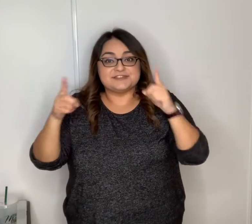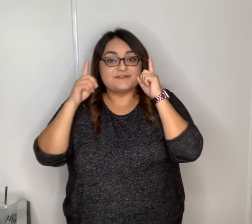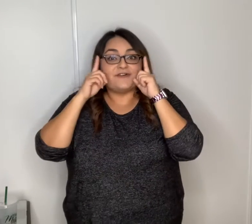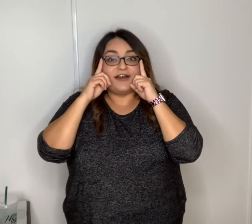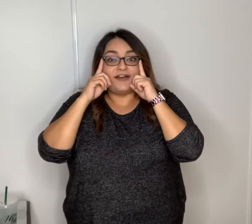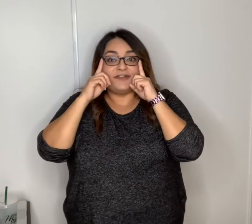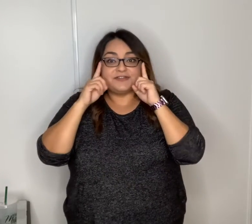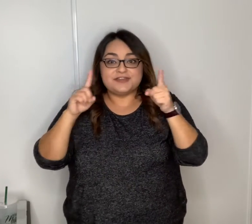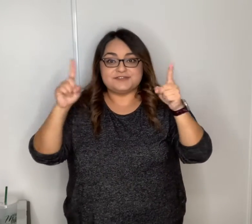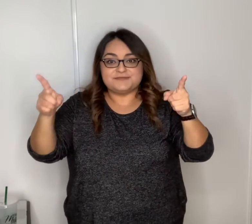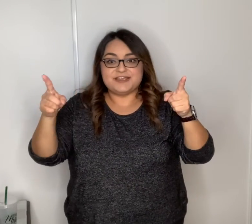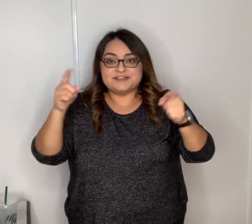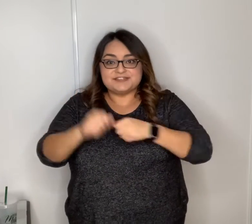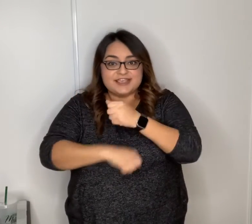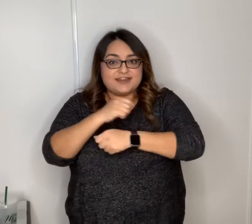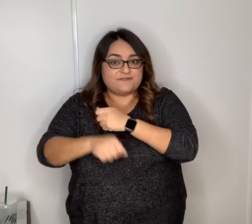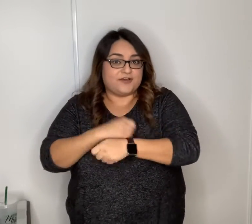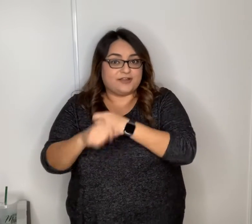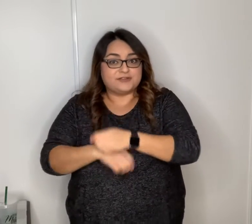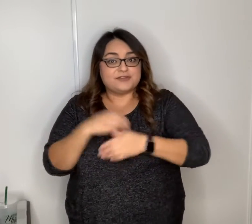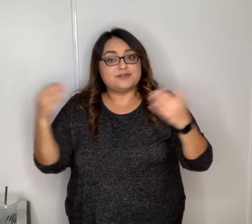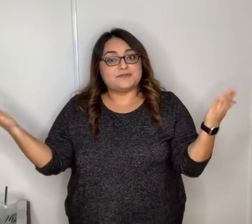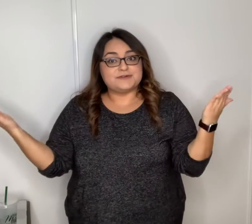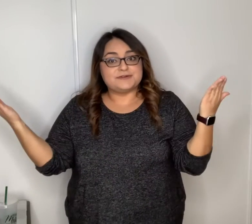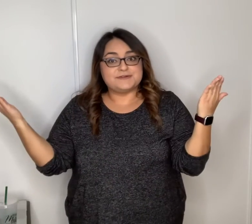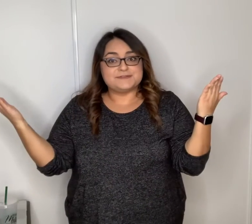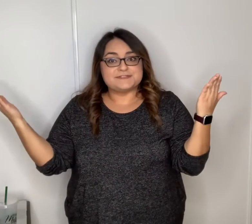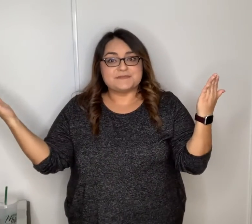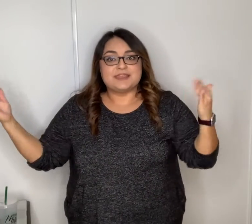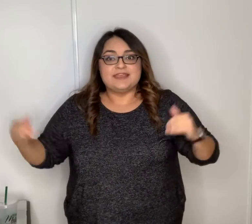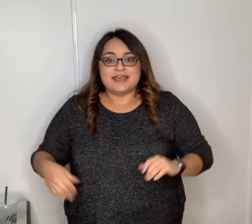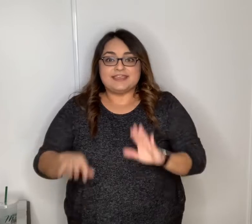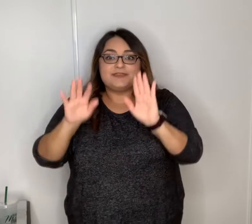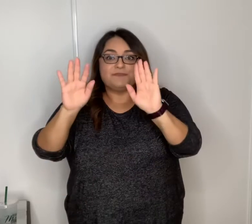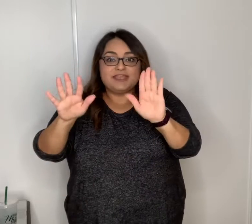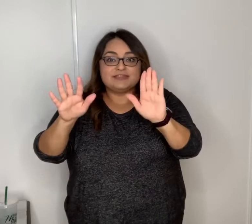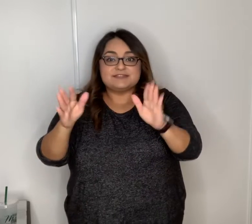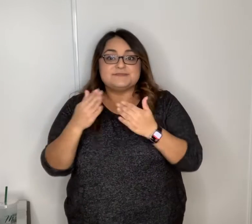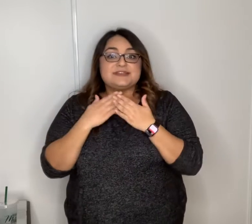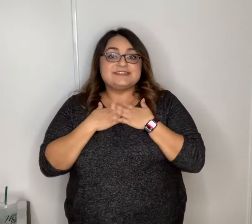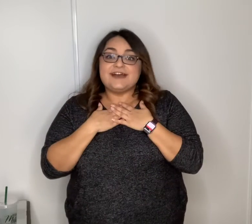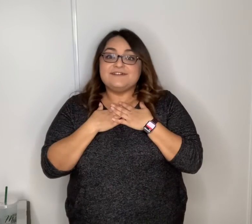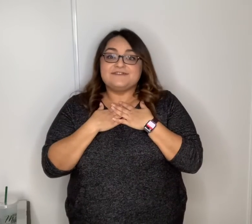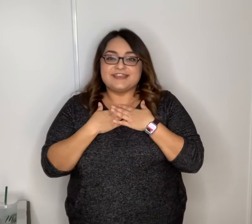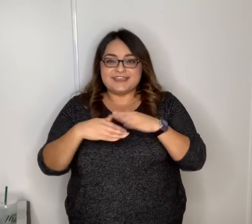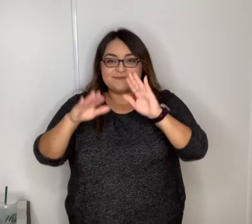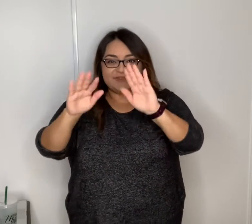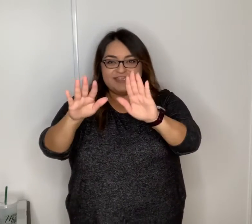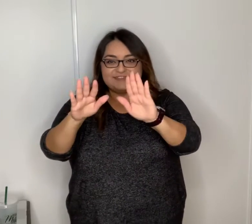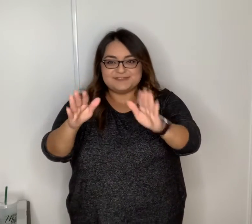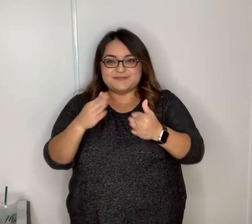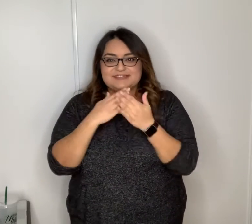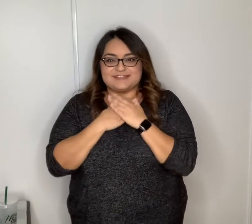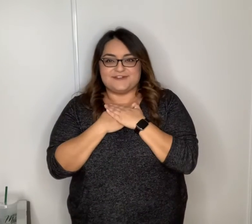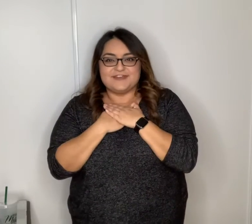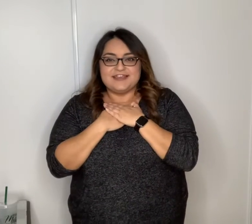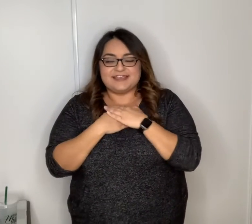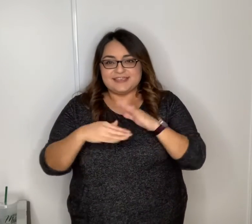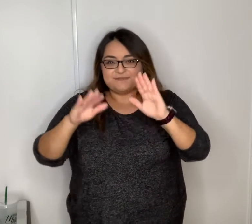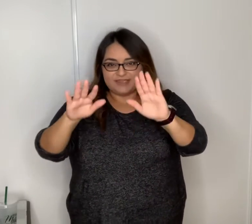follow the directions and i follow the rules I keep my hands to myself. I keep my hands to myself. I keep my